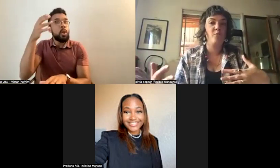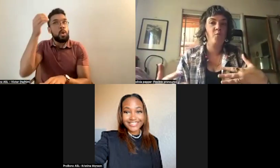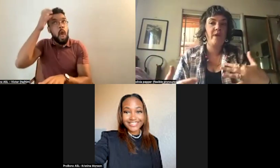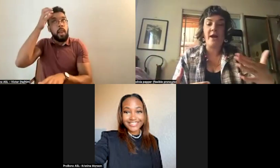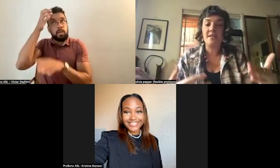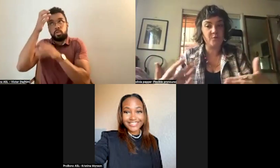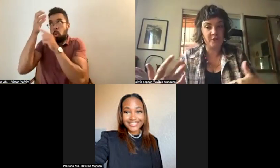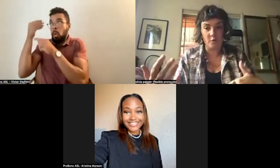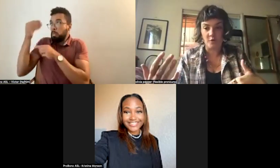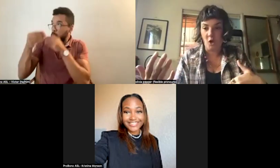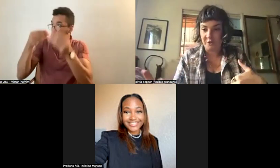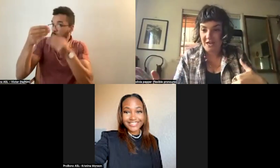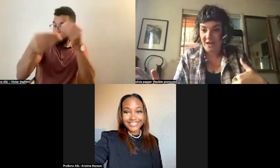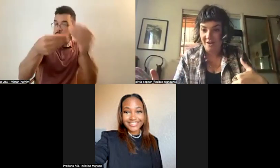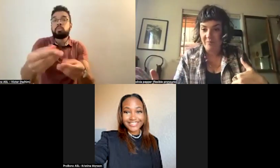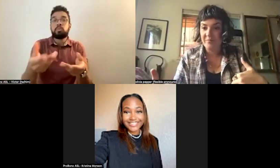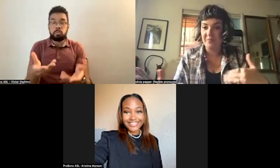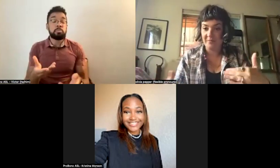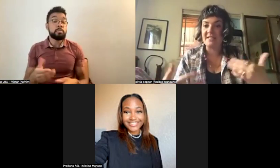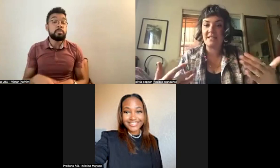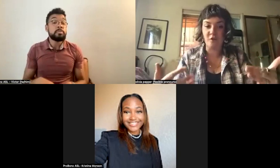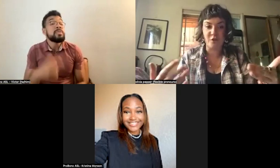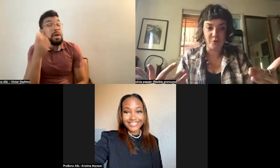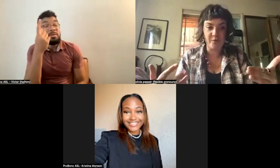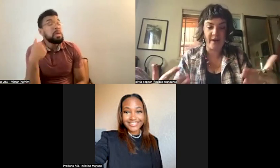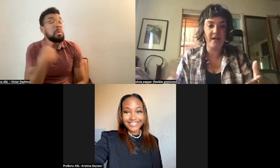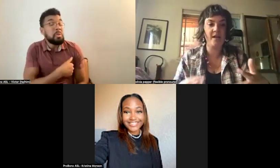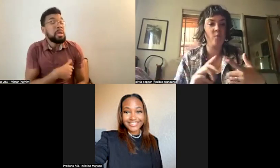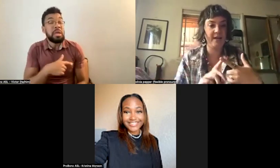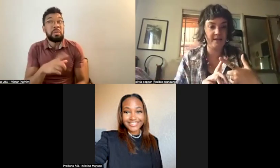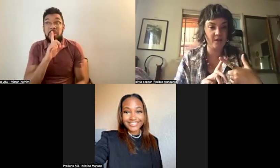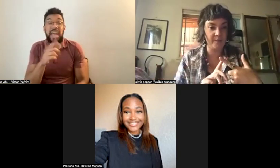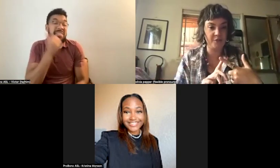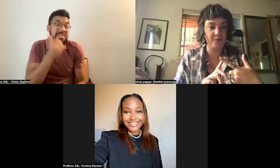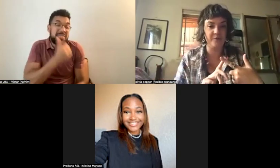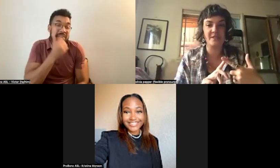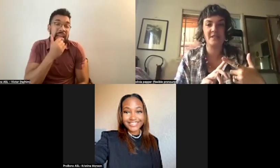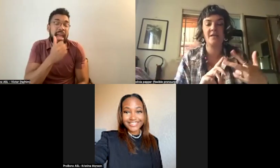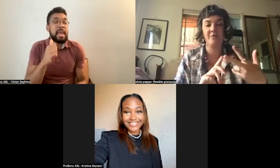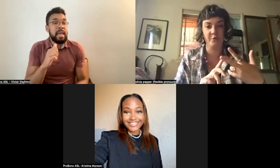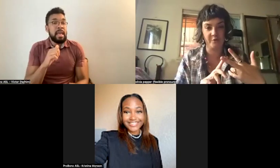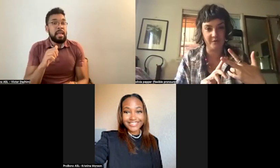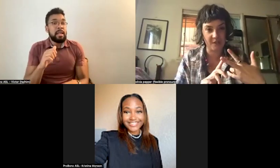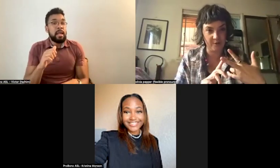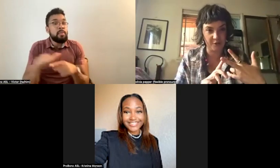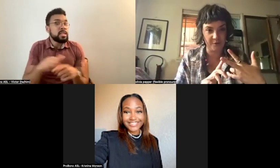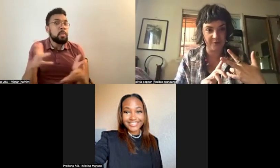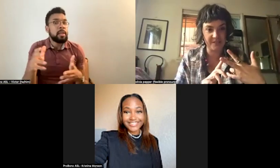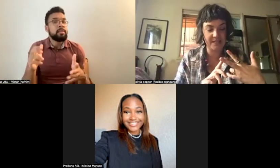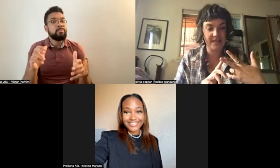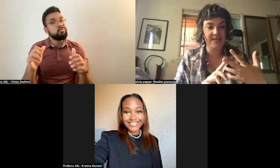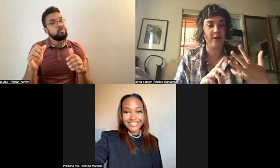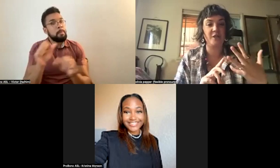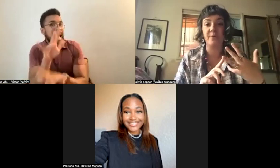we practice rituals all the time and still do, right? Weddings are rituals, funerals are rituals,